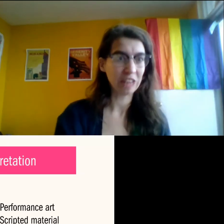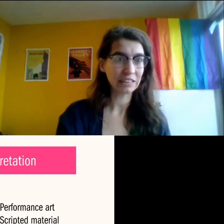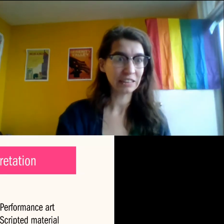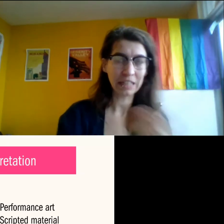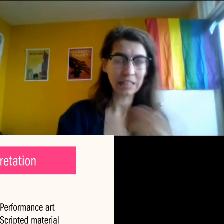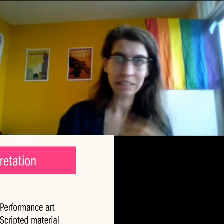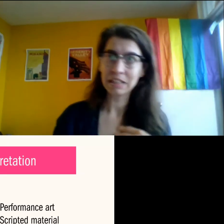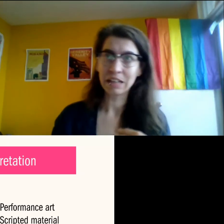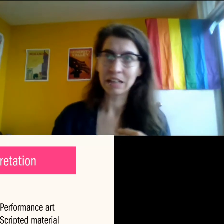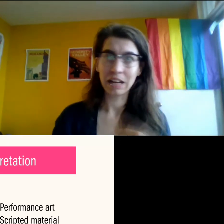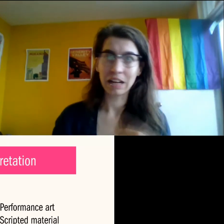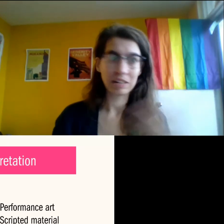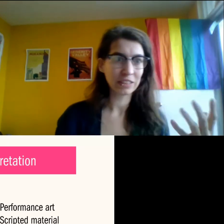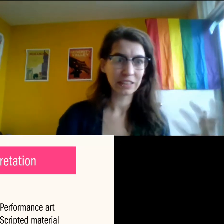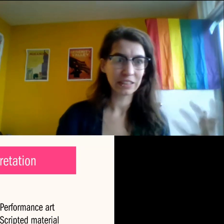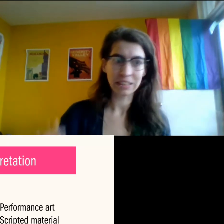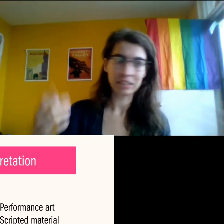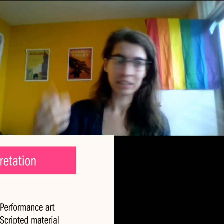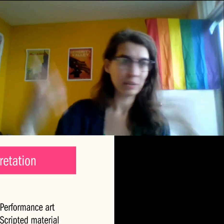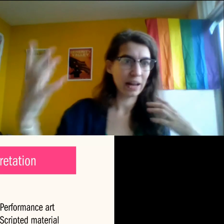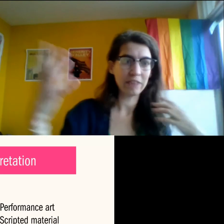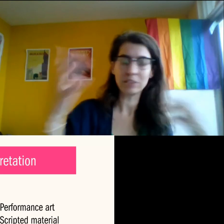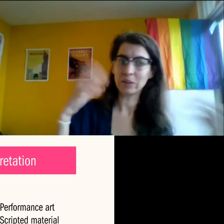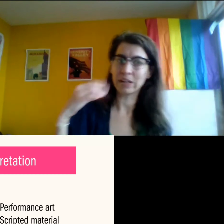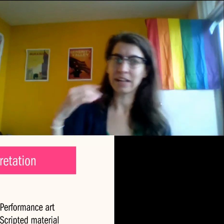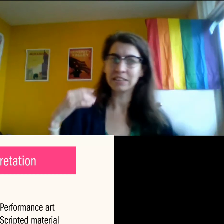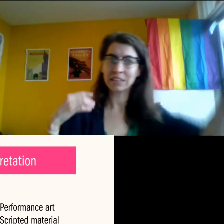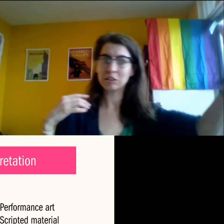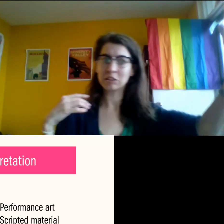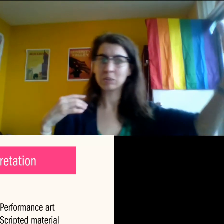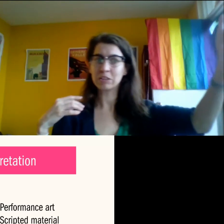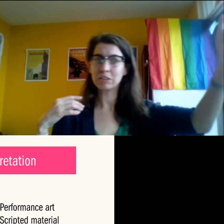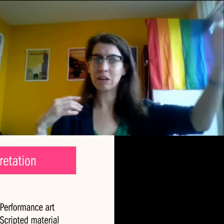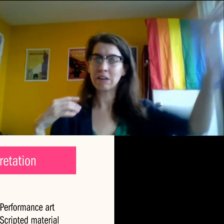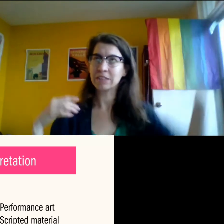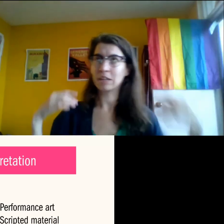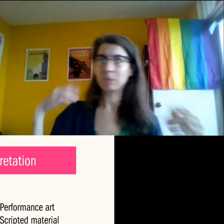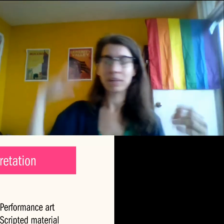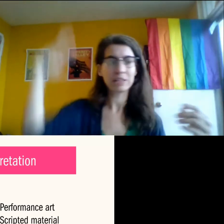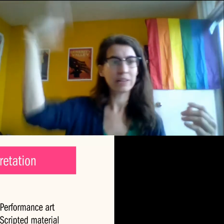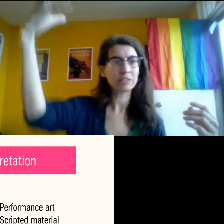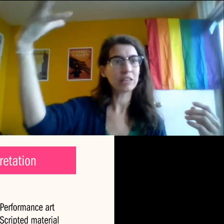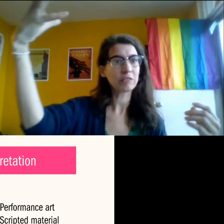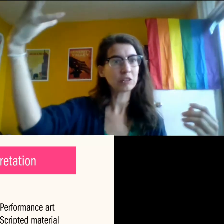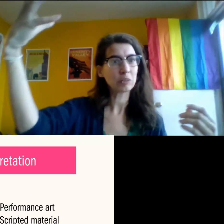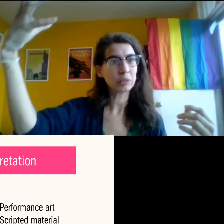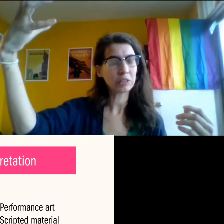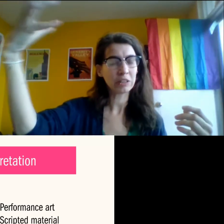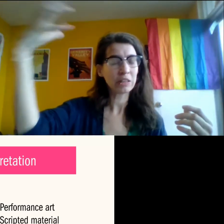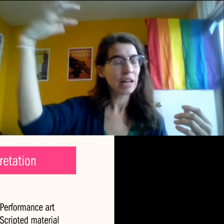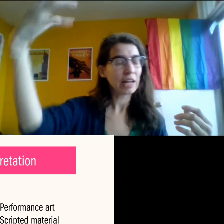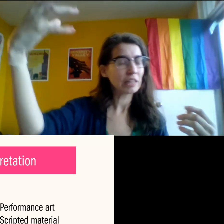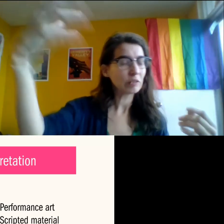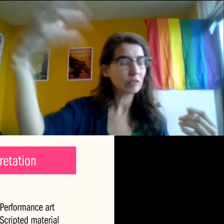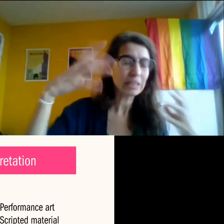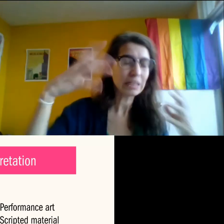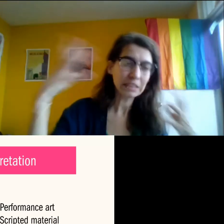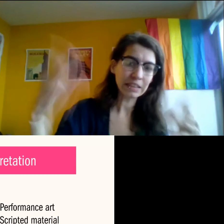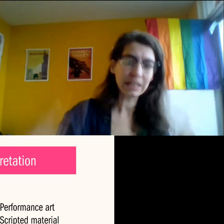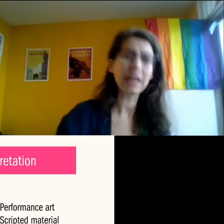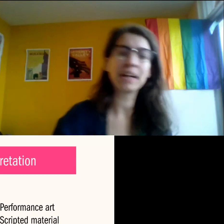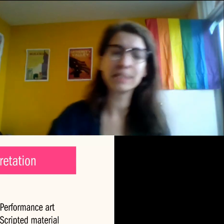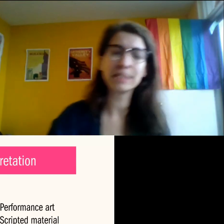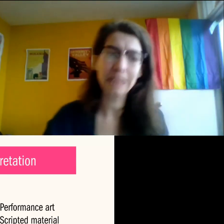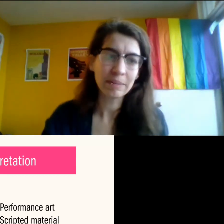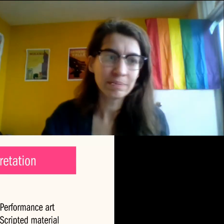So as Jack said, uh, recently like you have your ASL interpreter off camera and you have your deaf interpreter in the front